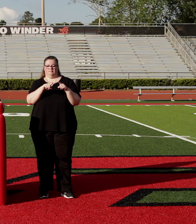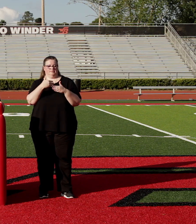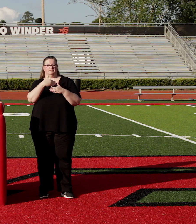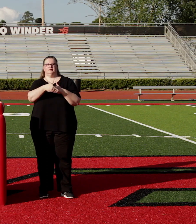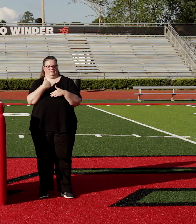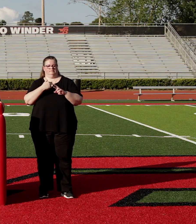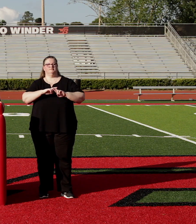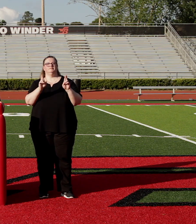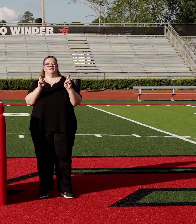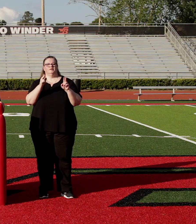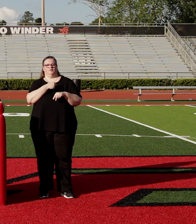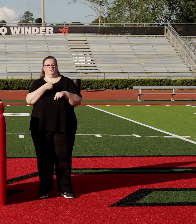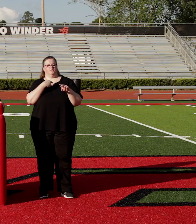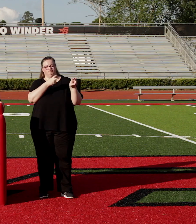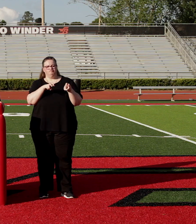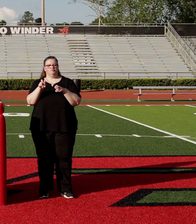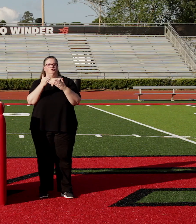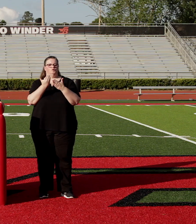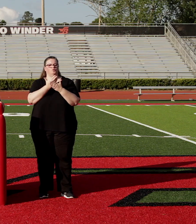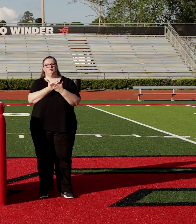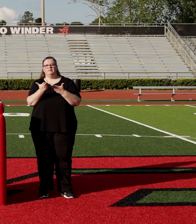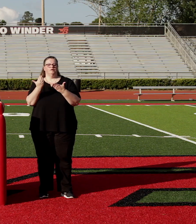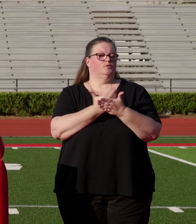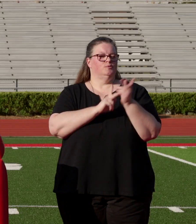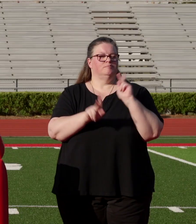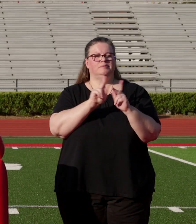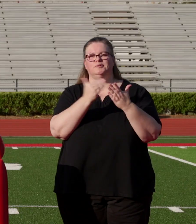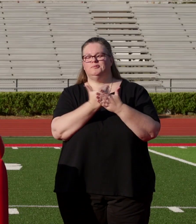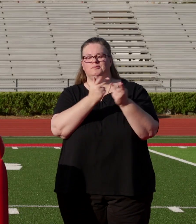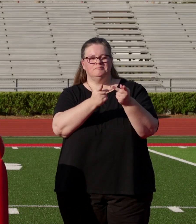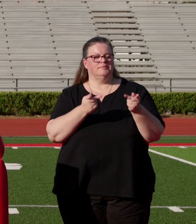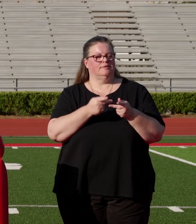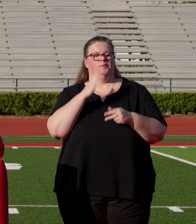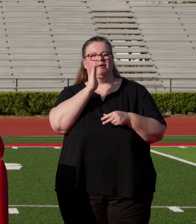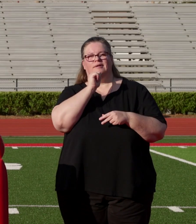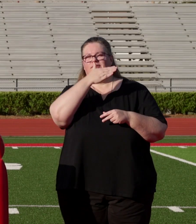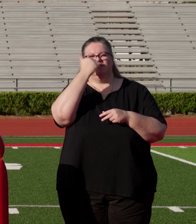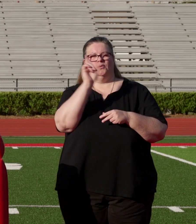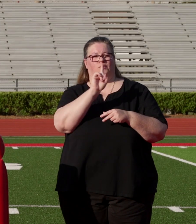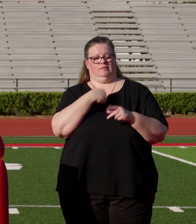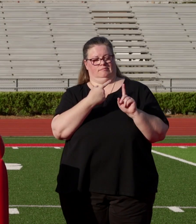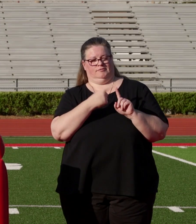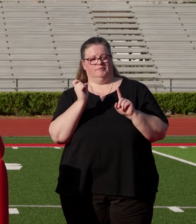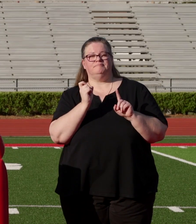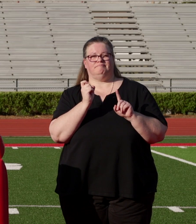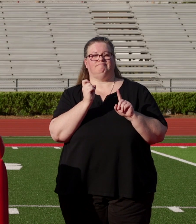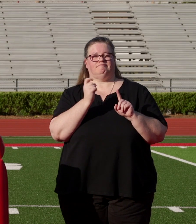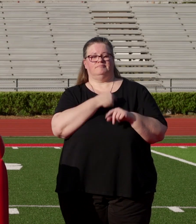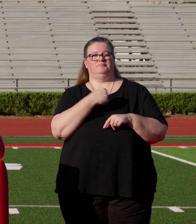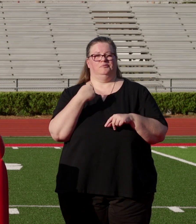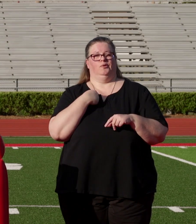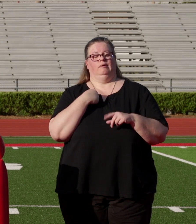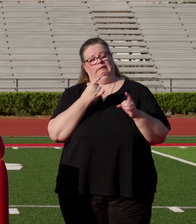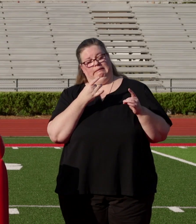Though we may be transitioning onto new things, new people, new places, I will not forget where I came from. As much as we all pretend